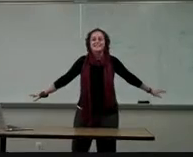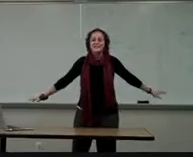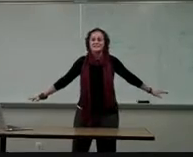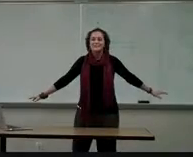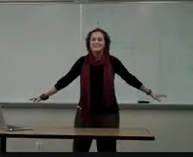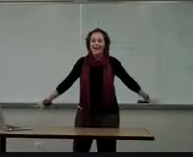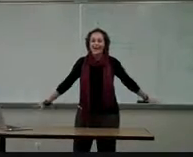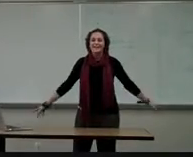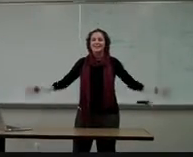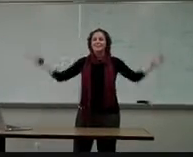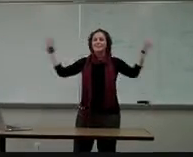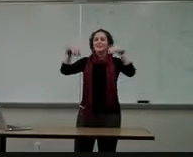is undefined.